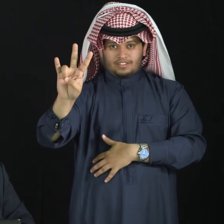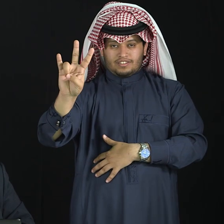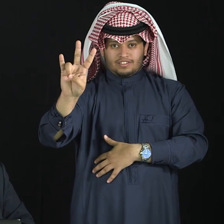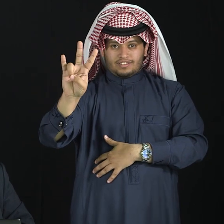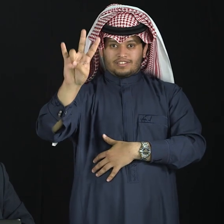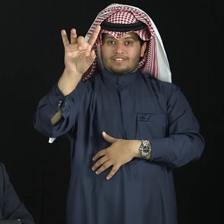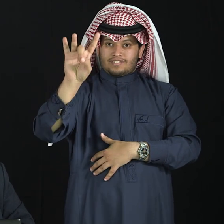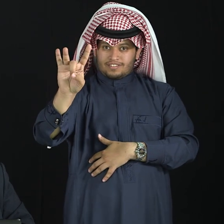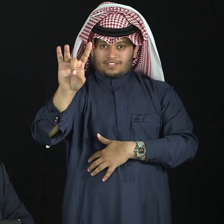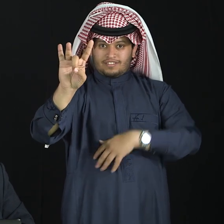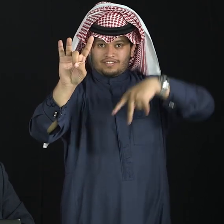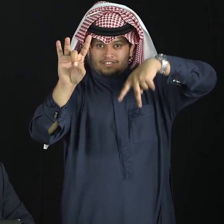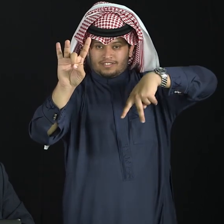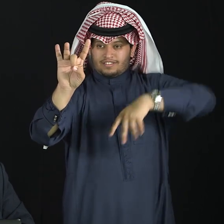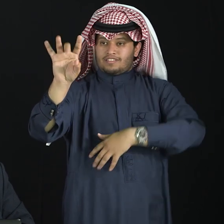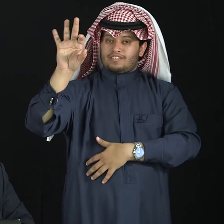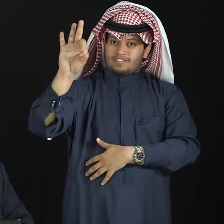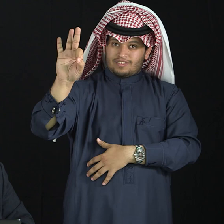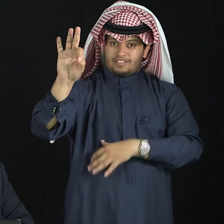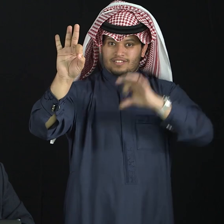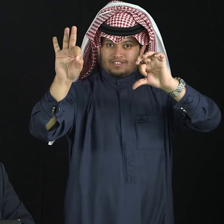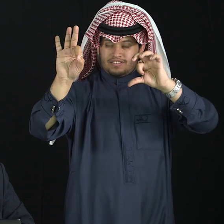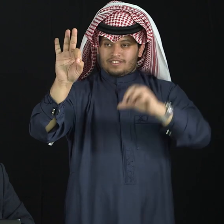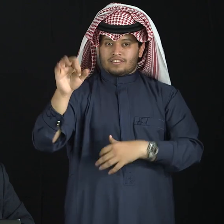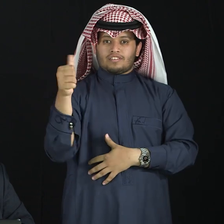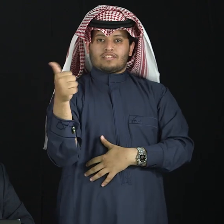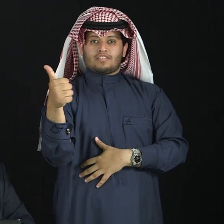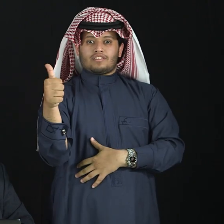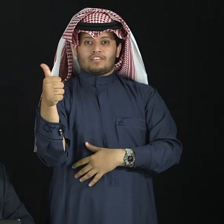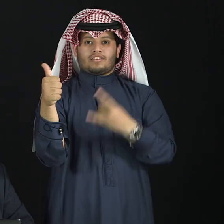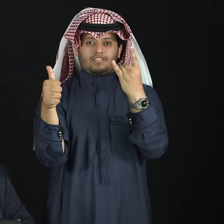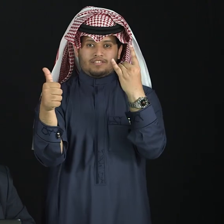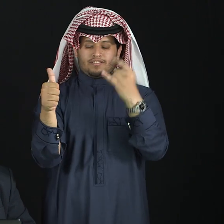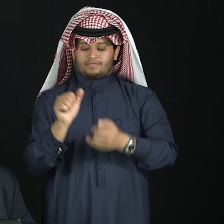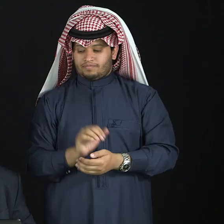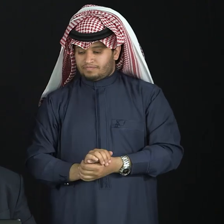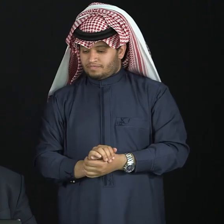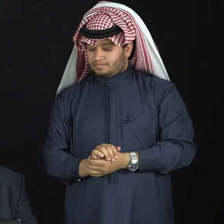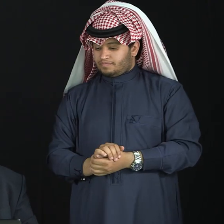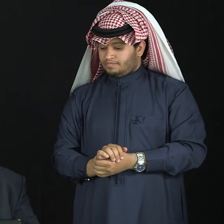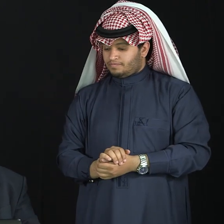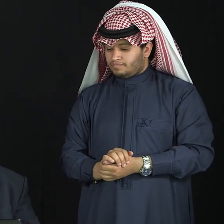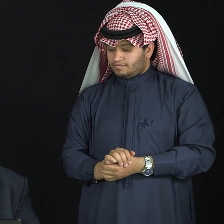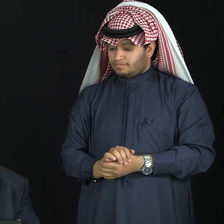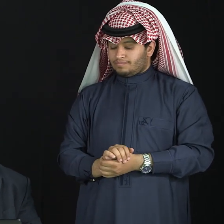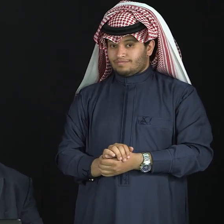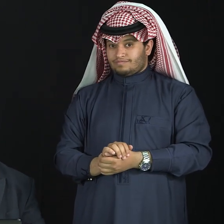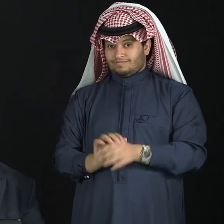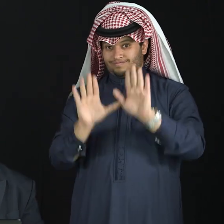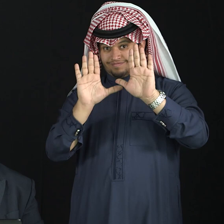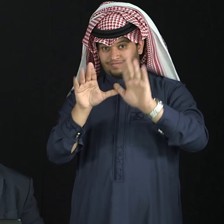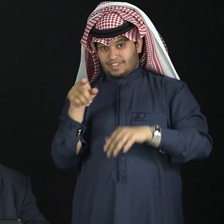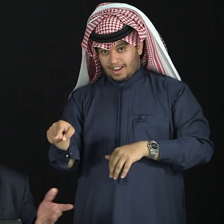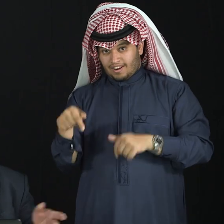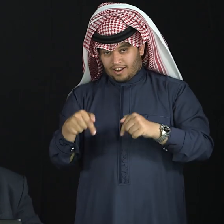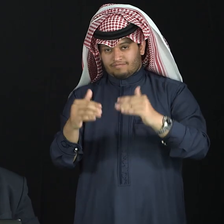seven, eight, nine, and ten. Now, from 11 to